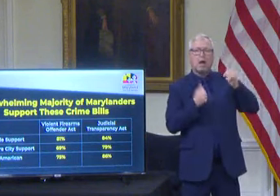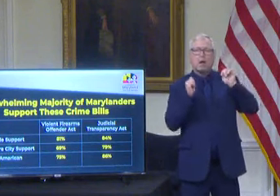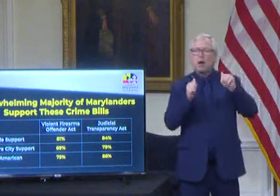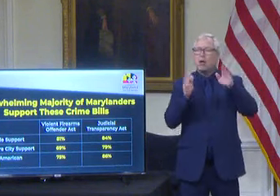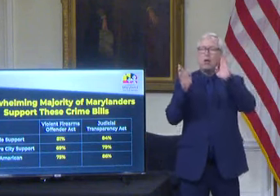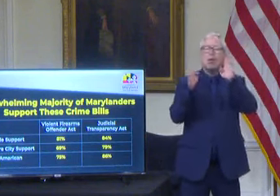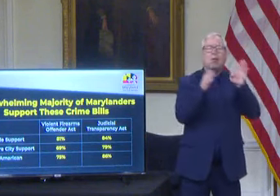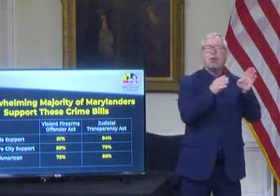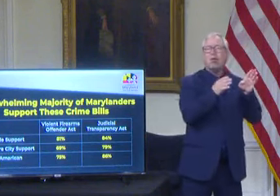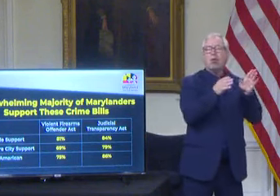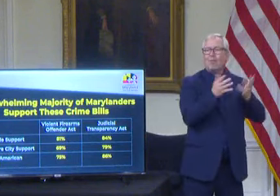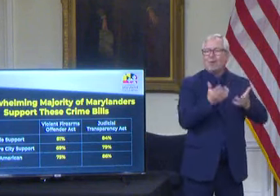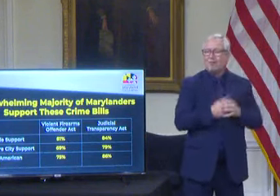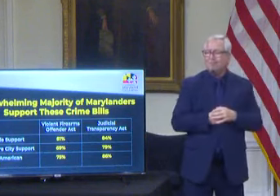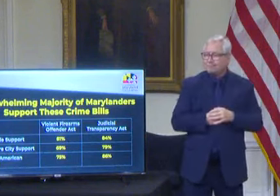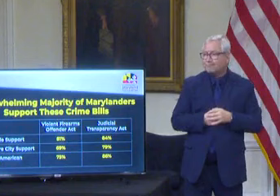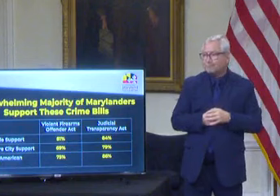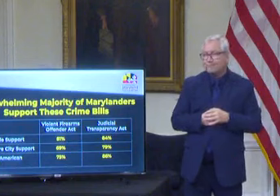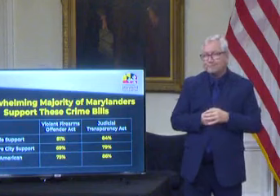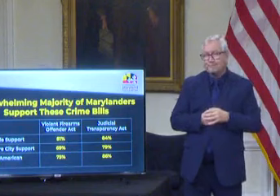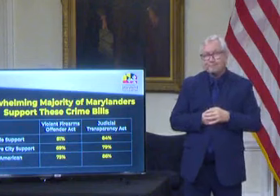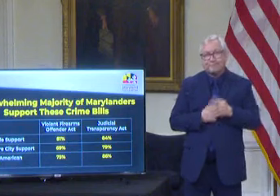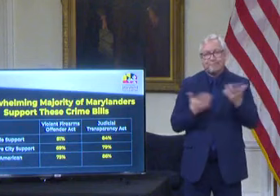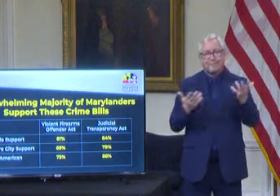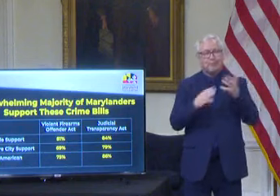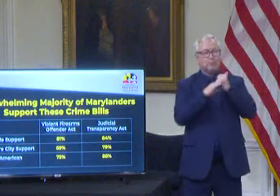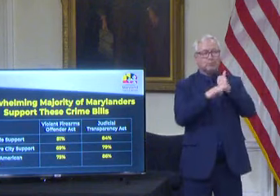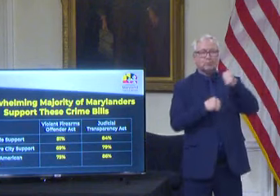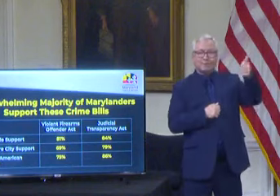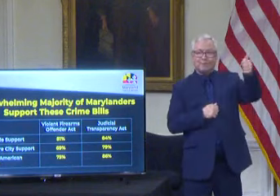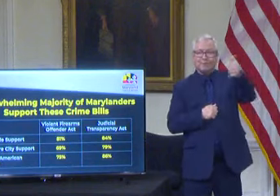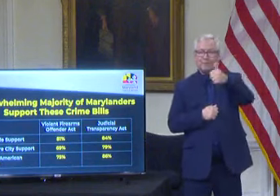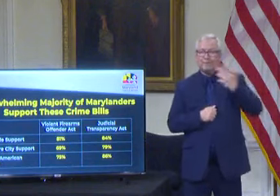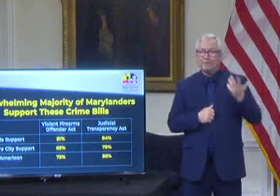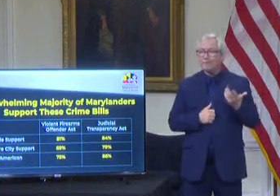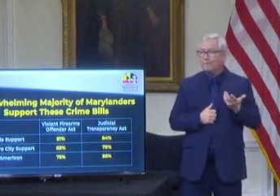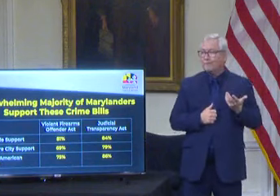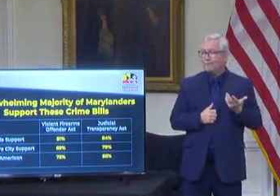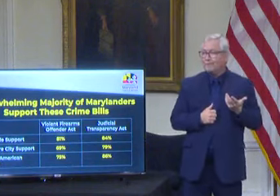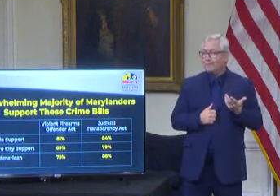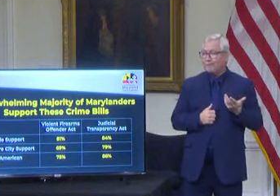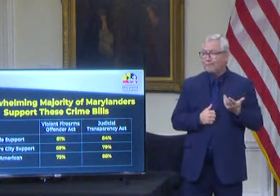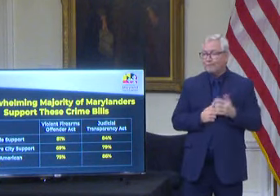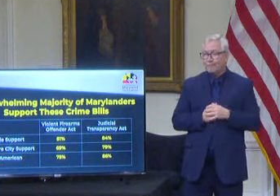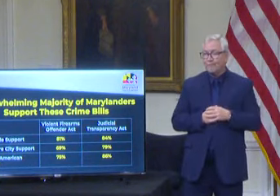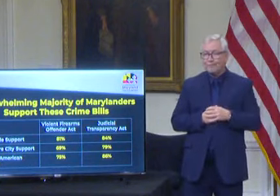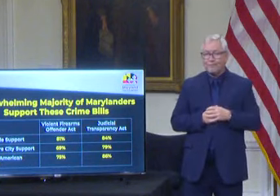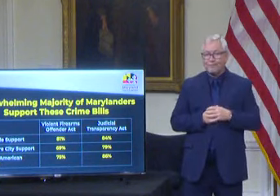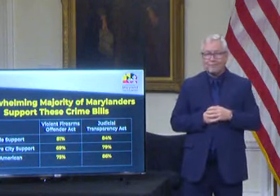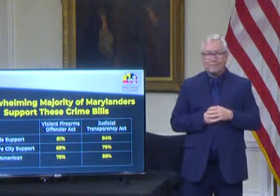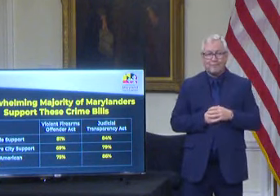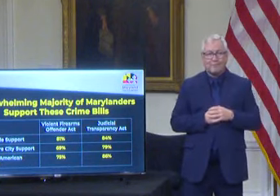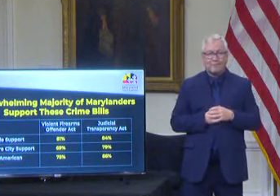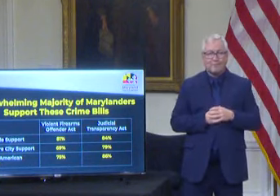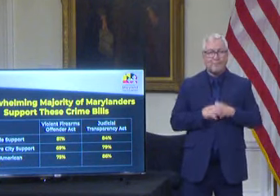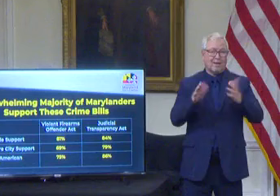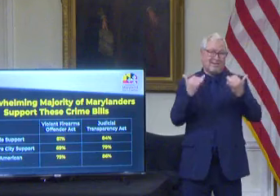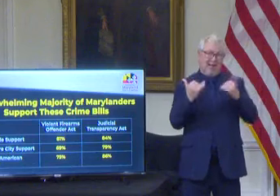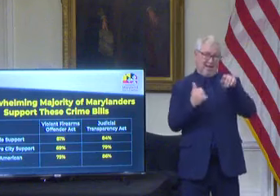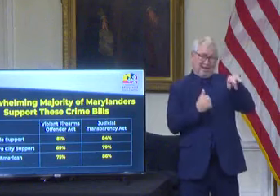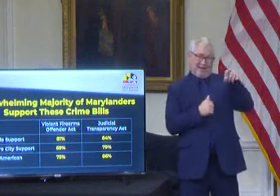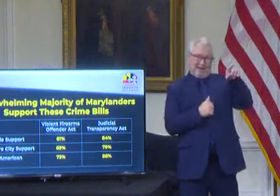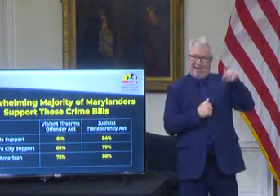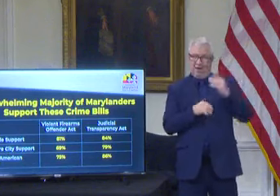week has instead been on protecting themselves by making it the worst, most